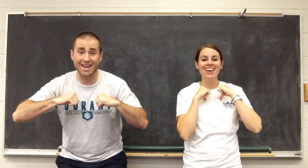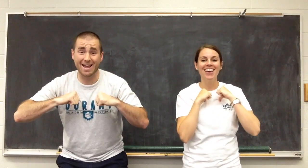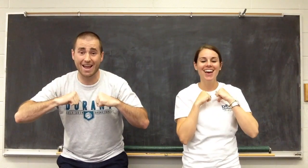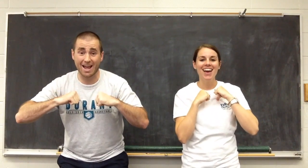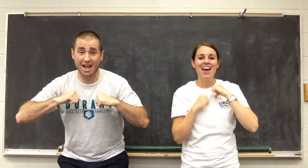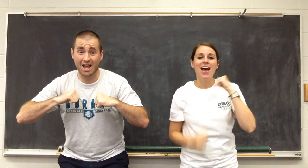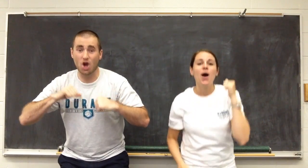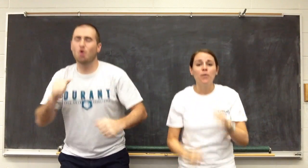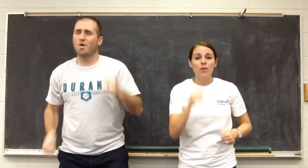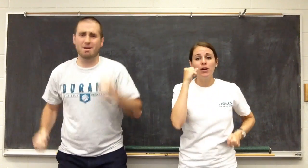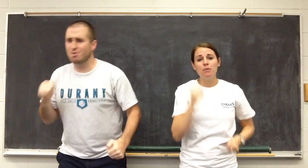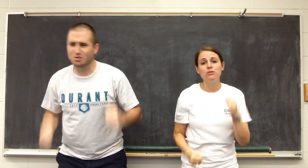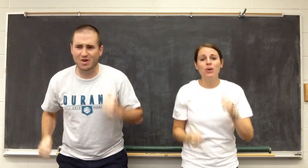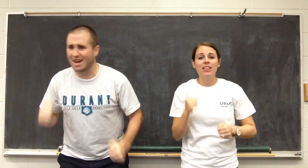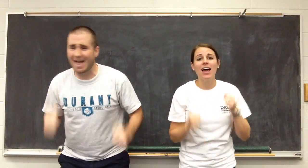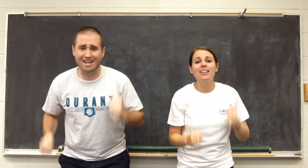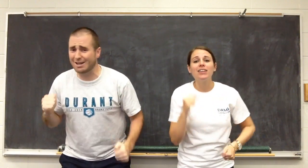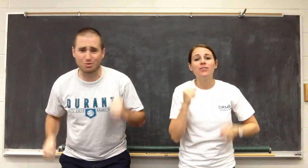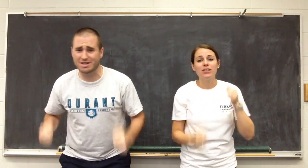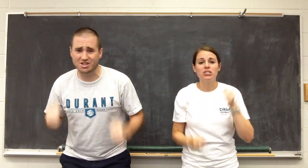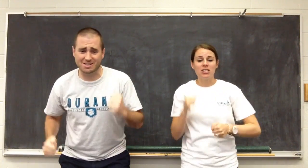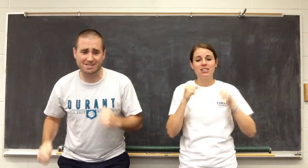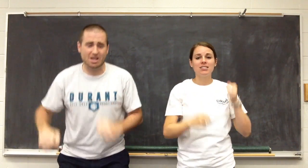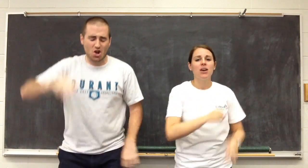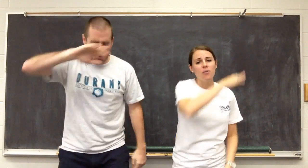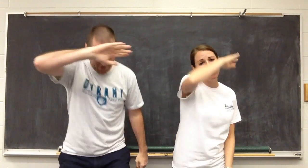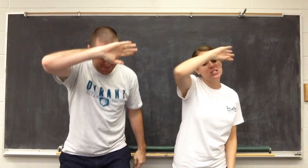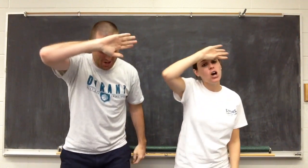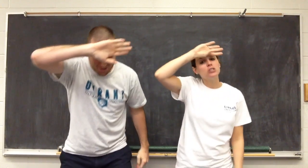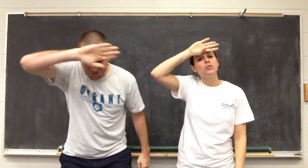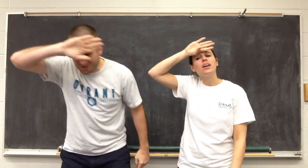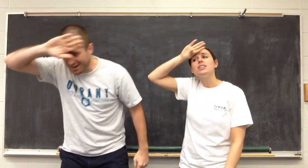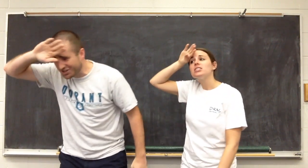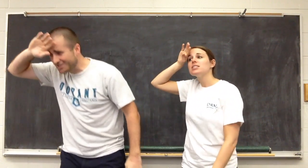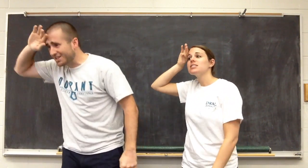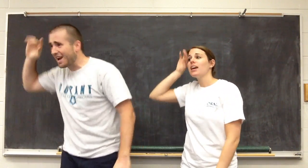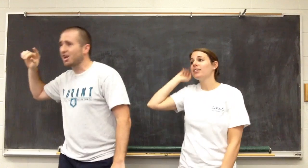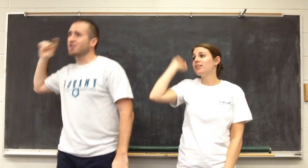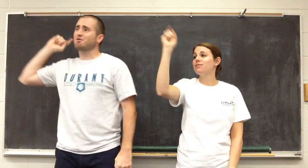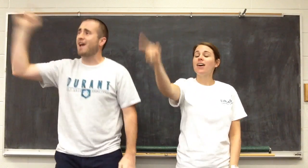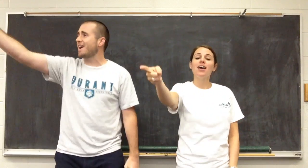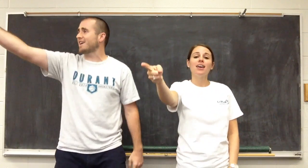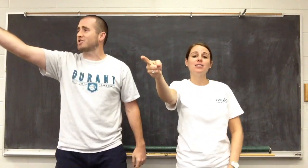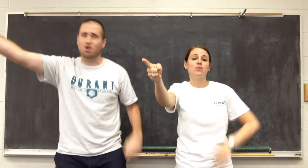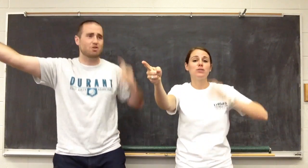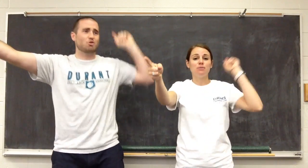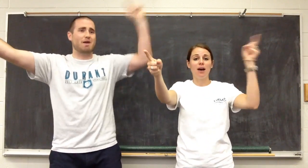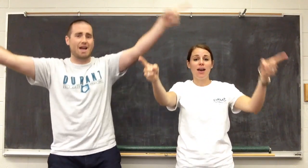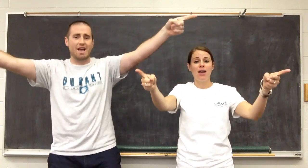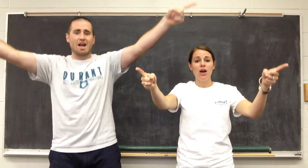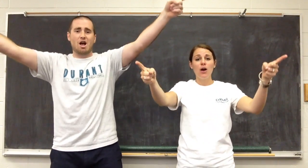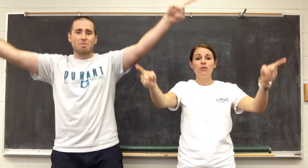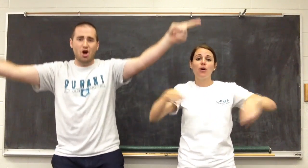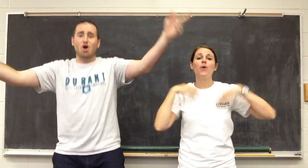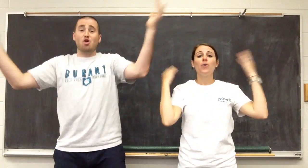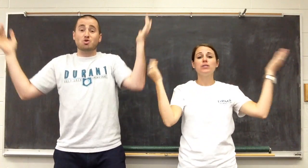We want to move to unlikely regions, yeah, once harsh locations like Las Vegas or Dubai. Those